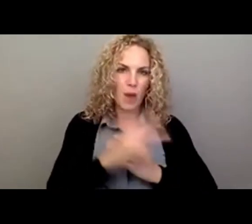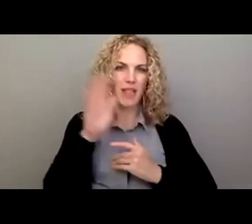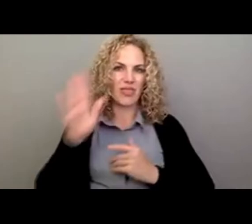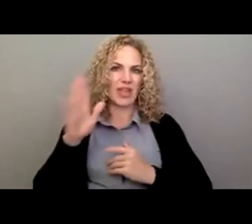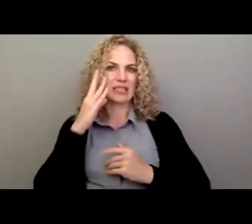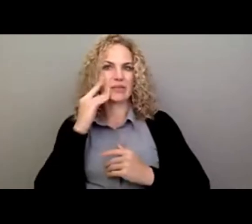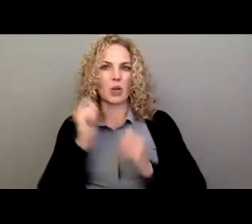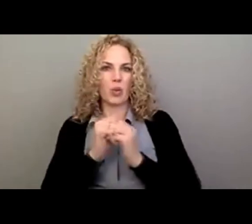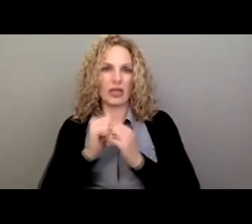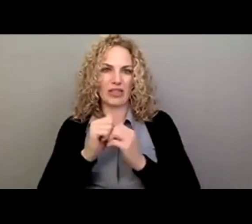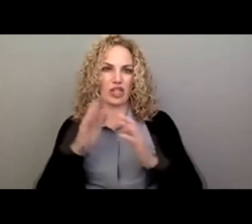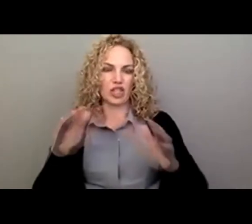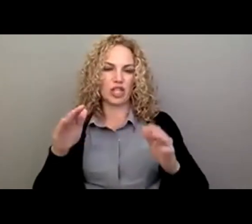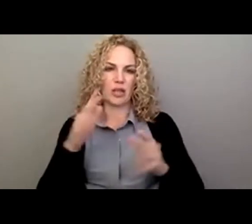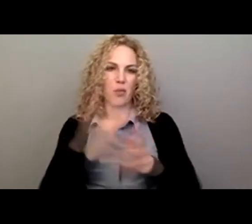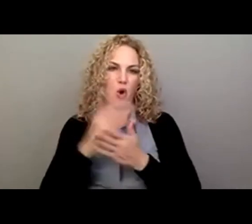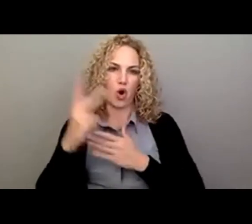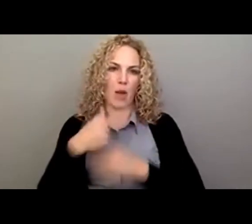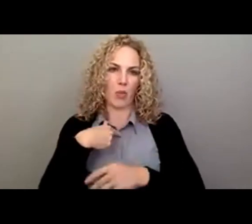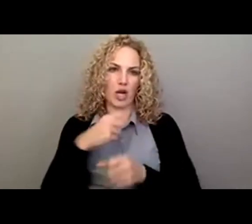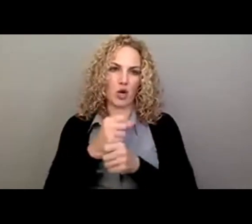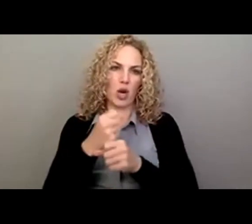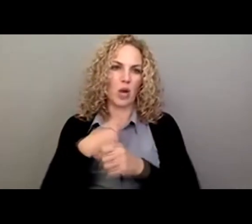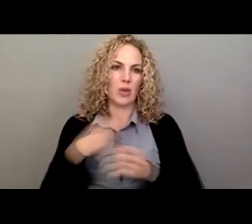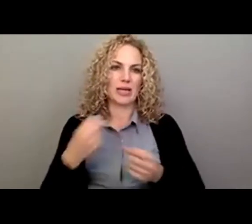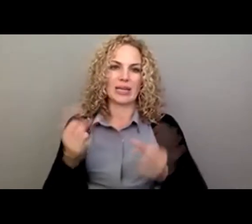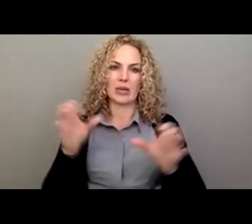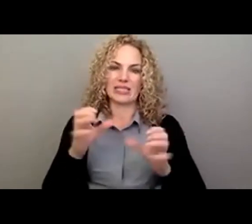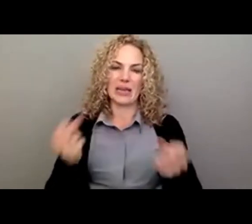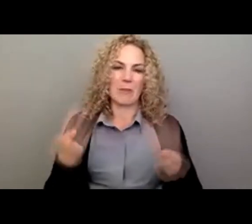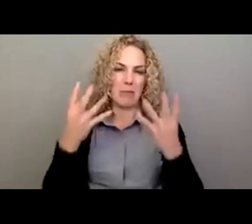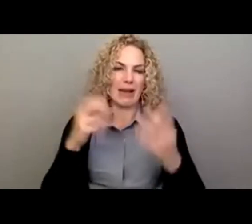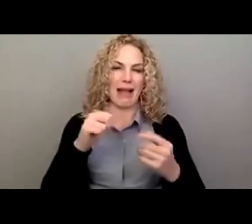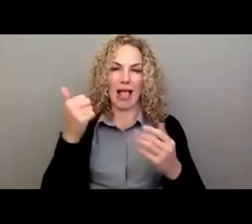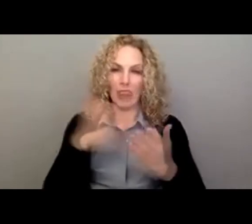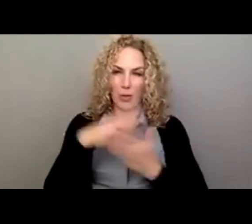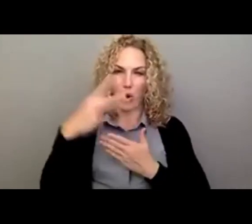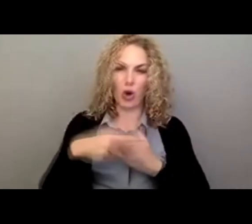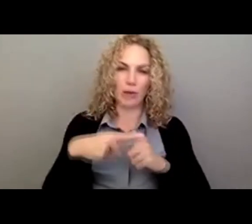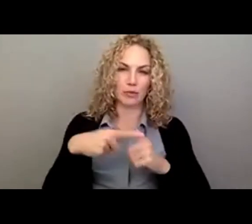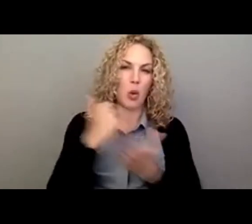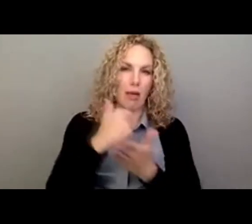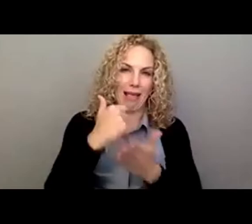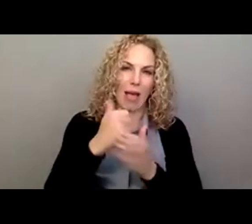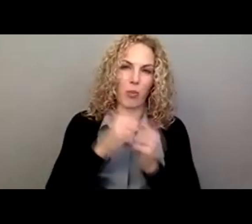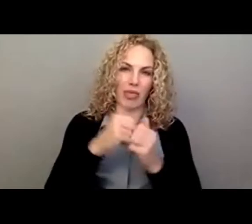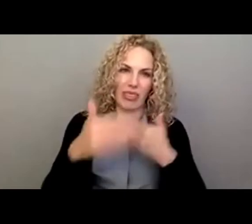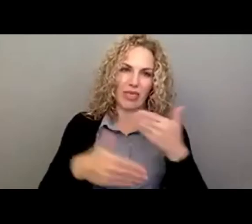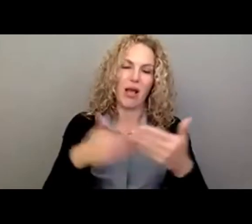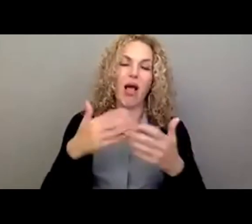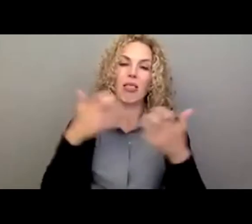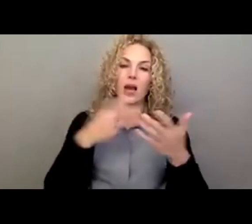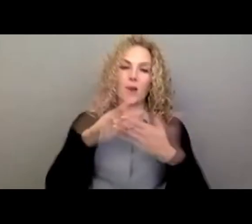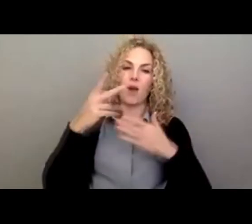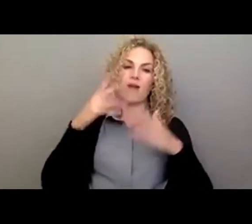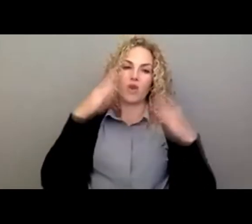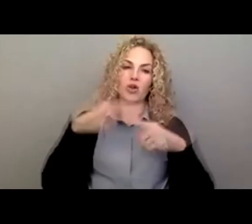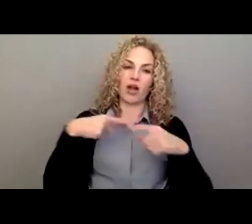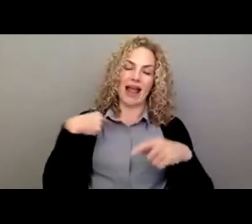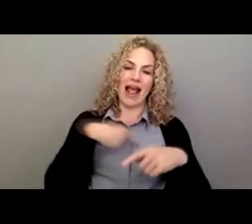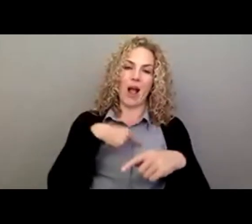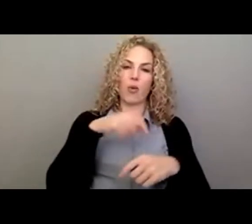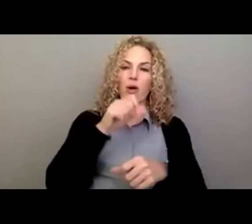had through this program we created. And we did many others. I know that I don't have forever here. So a lot of programs focused on our employees.